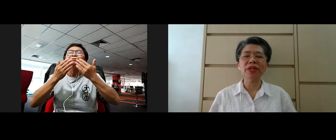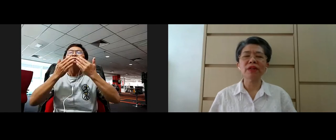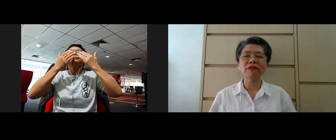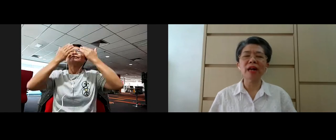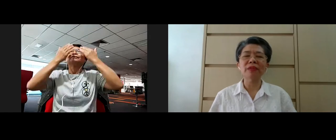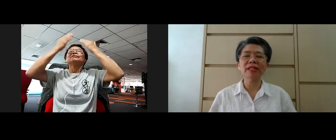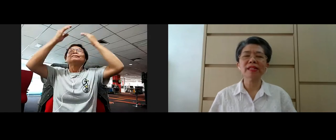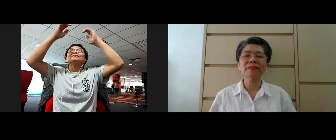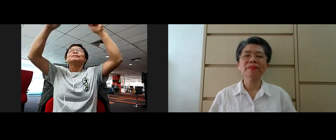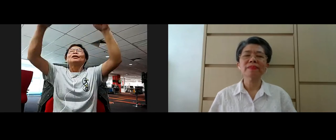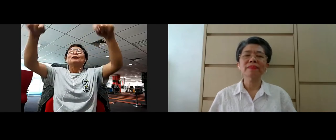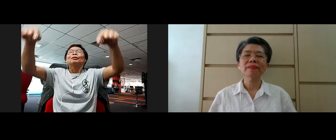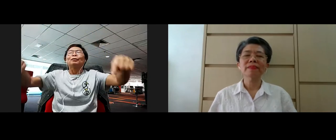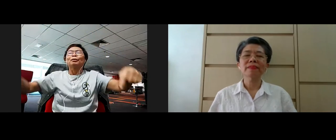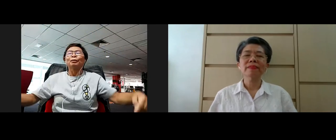this body of ours,